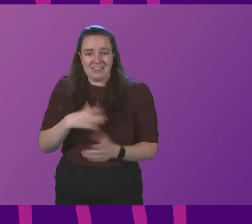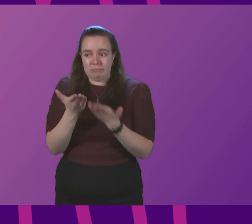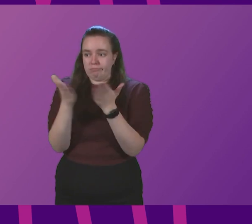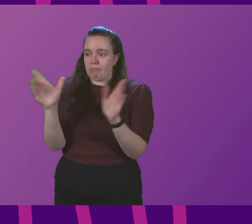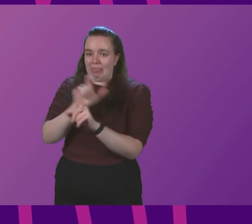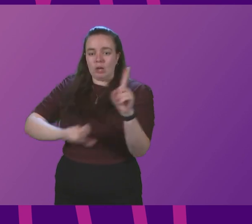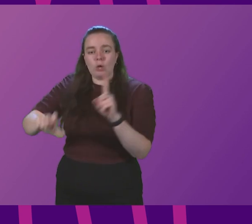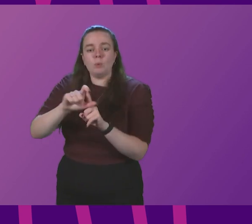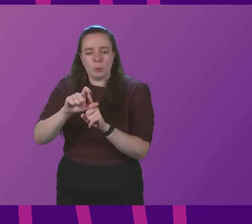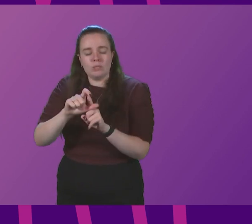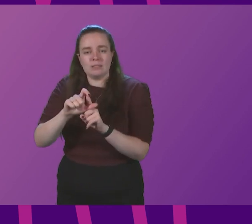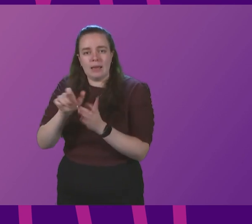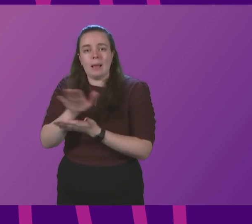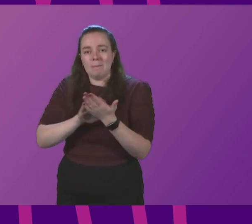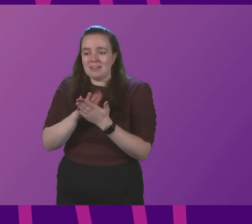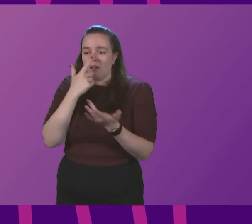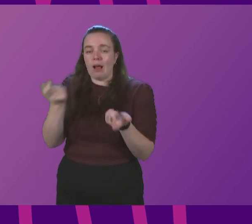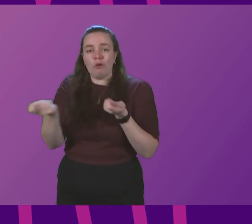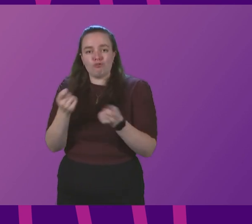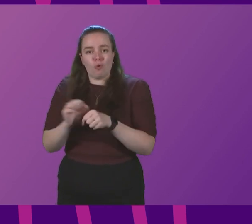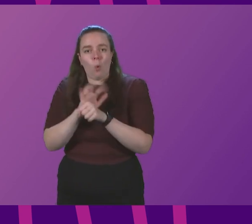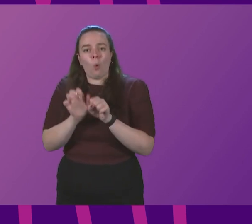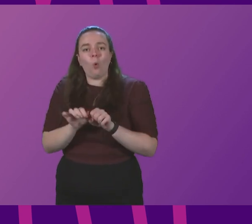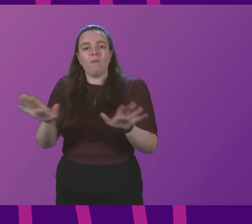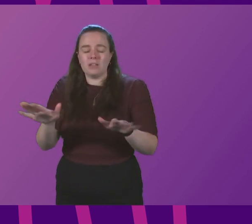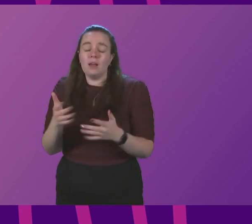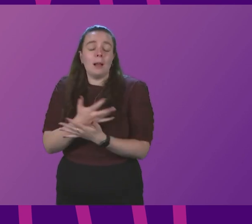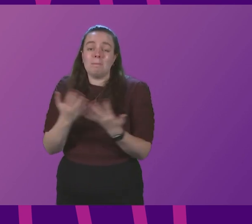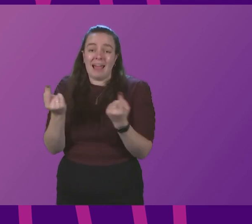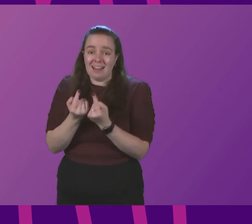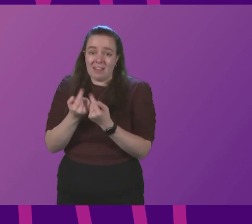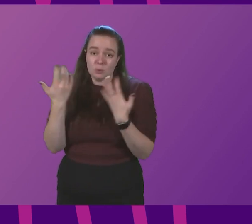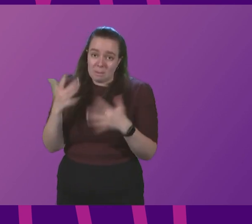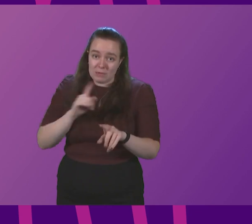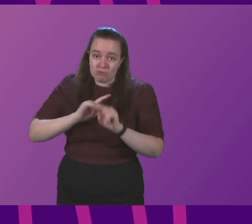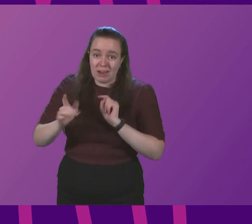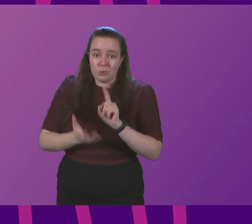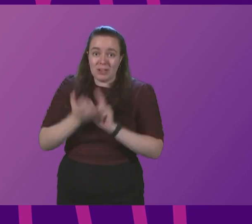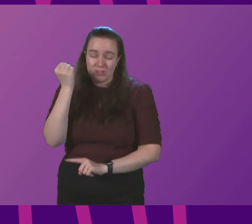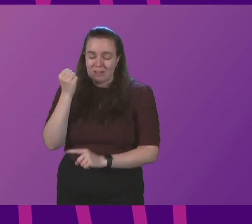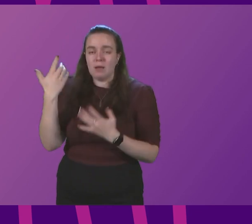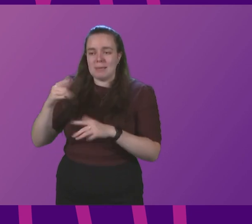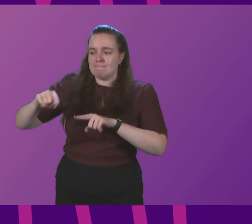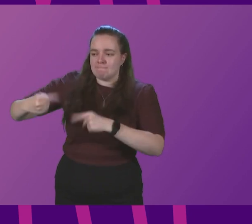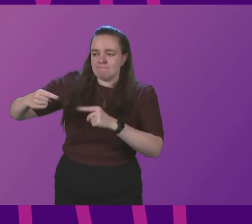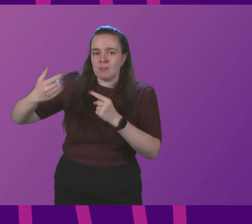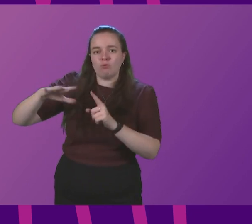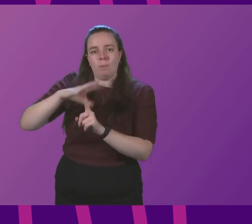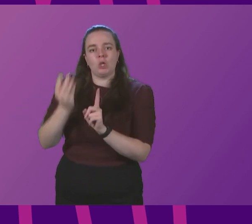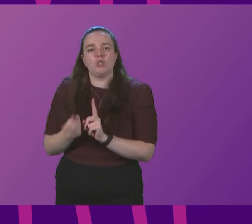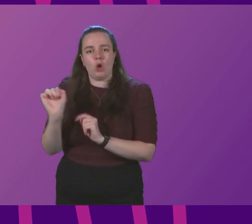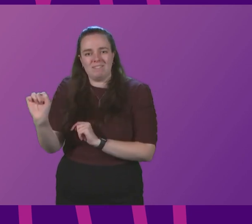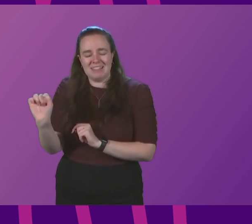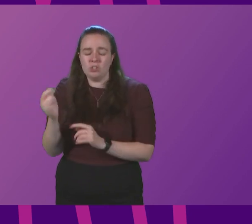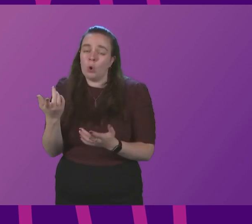community to keep control of COVID. Again, most of the things we have done to try to achieve that have been opposed by the Conservatives. So